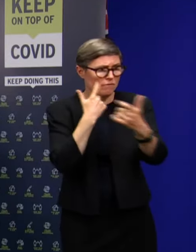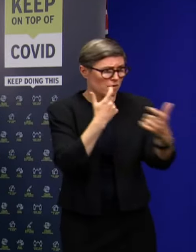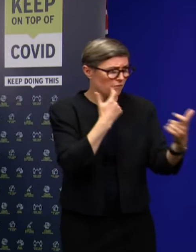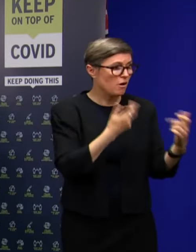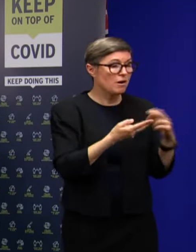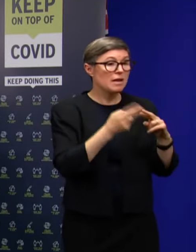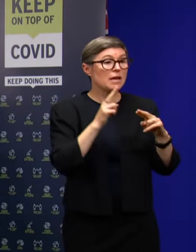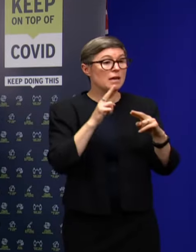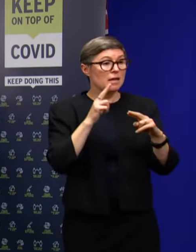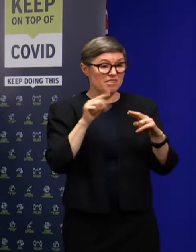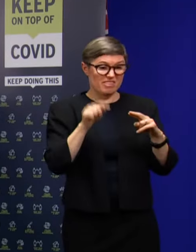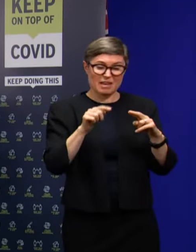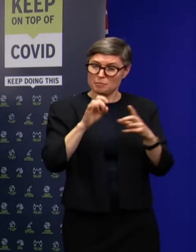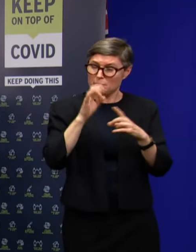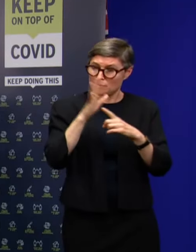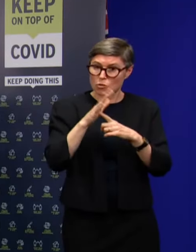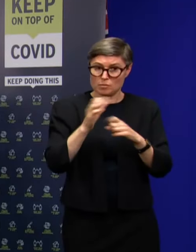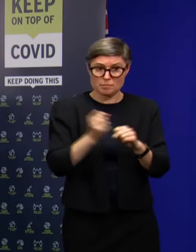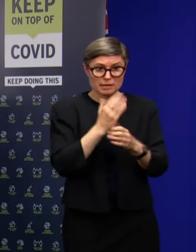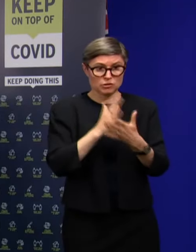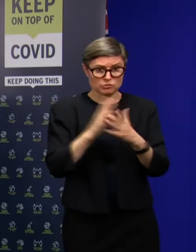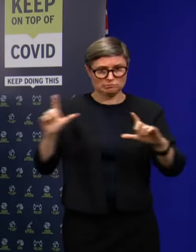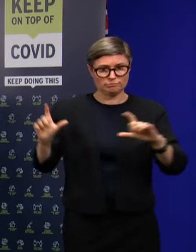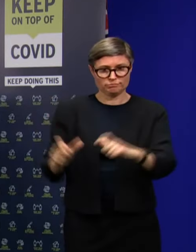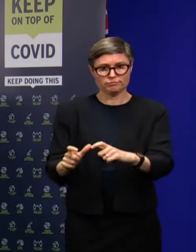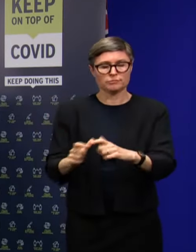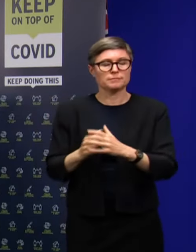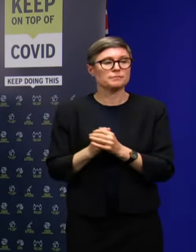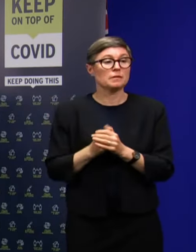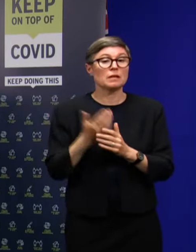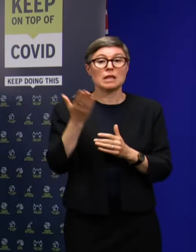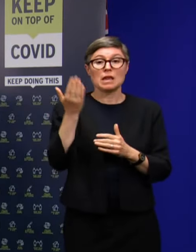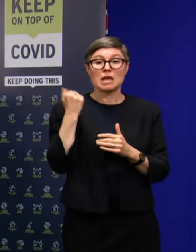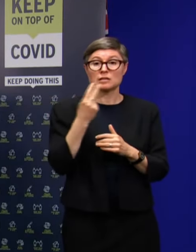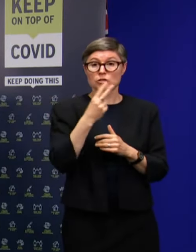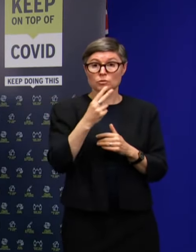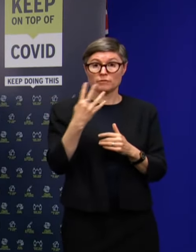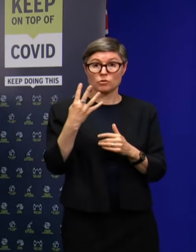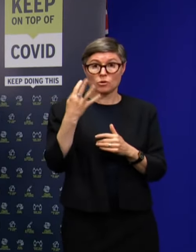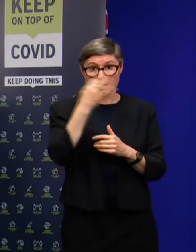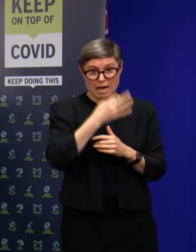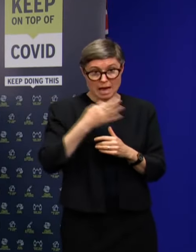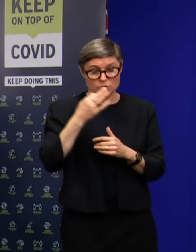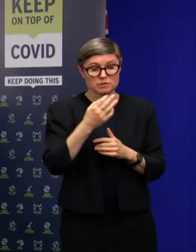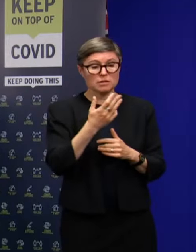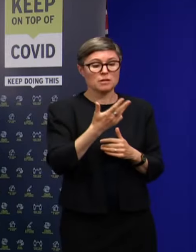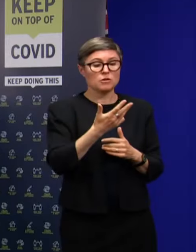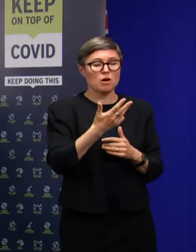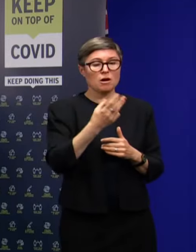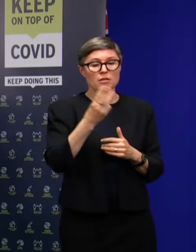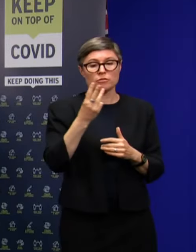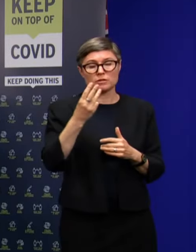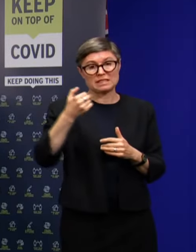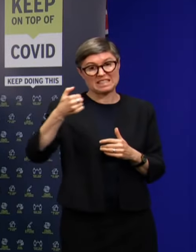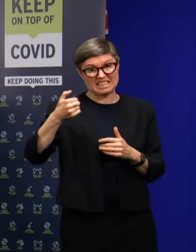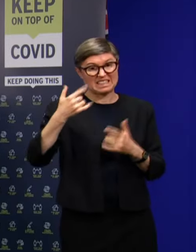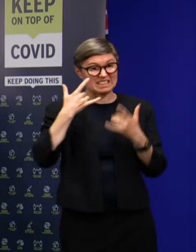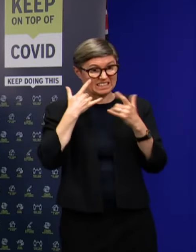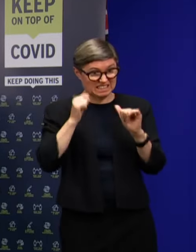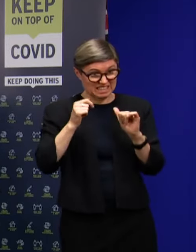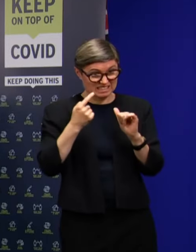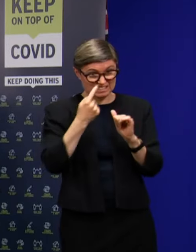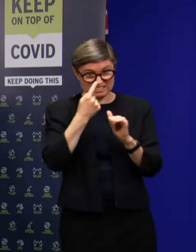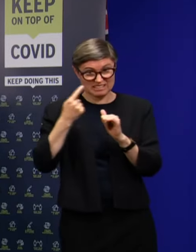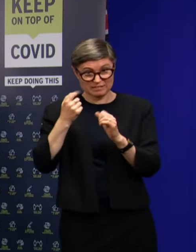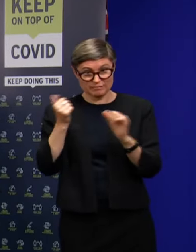to keeping Tasmania safe. In the last 24 hours, we've had 936 laboratory tests completed.